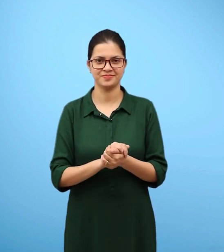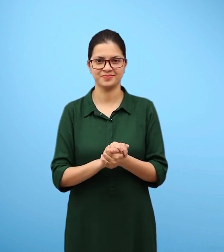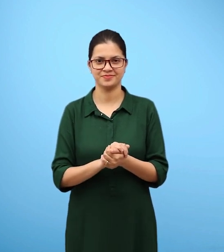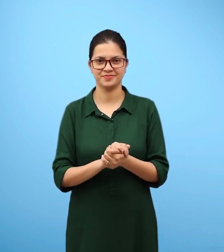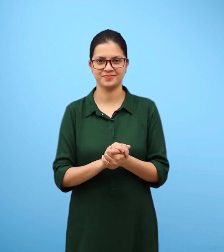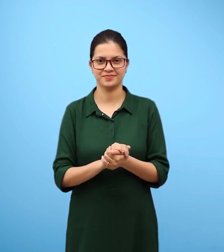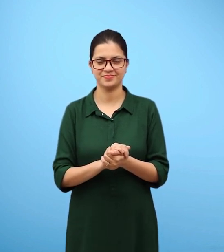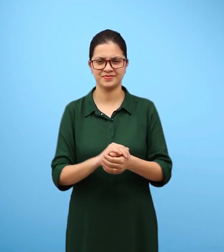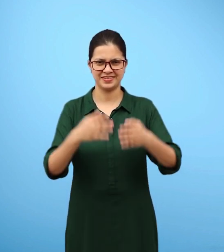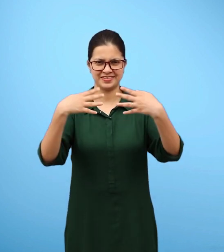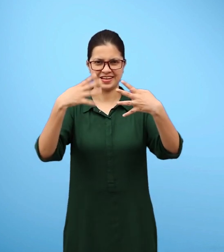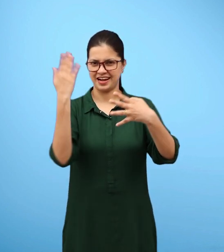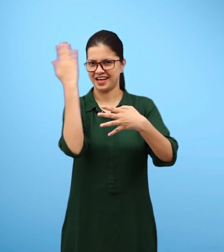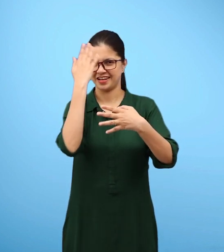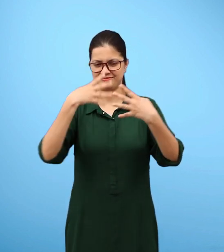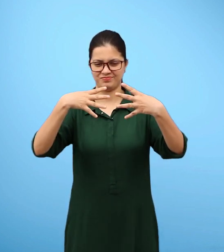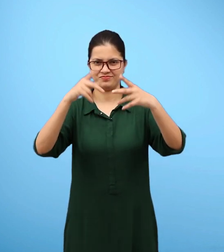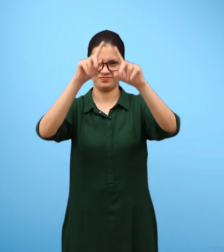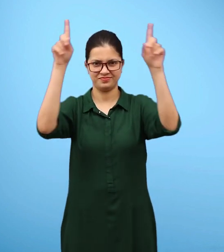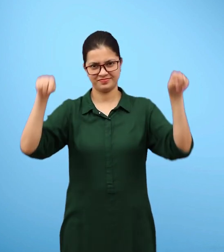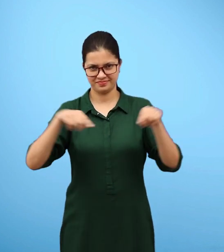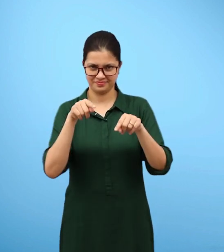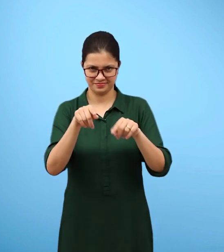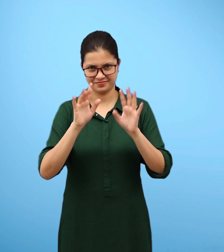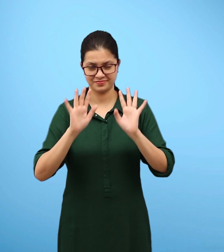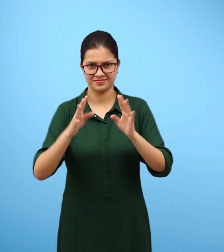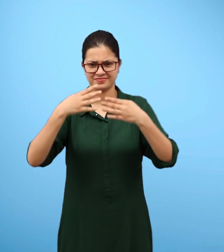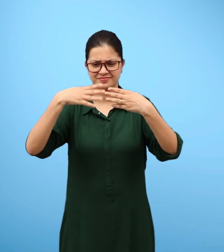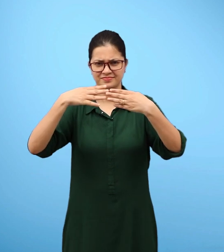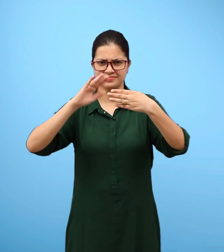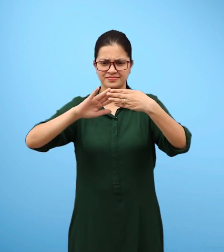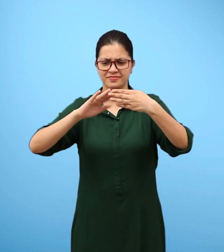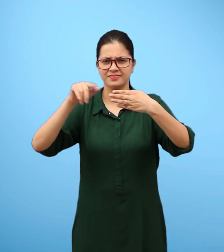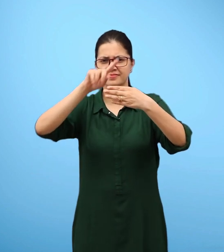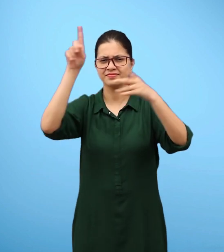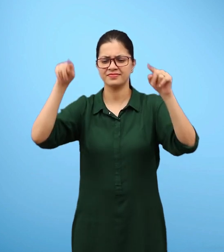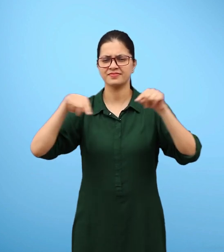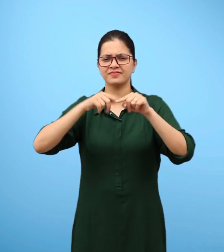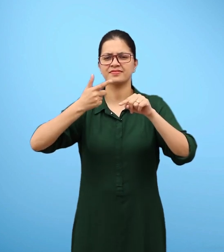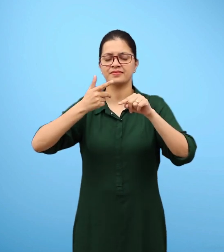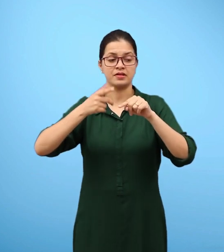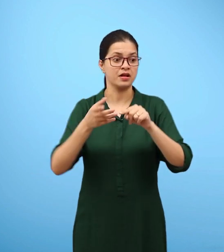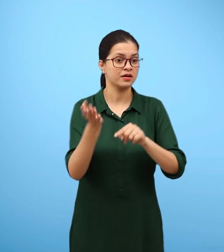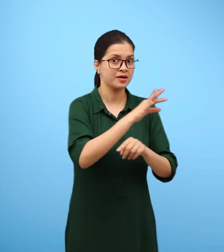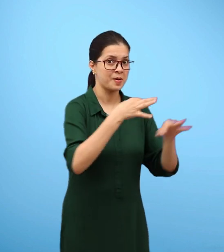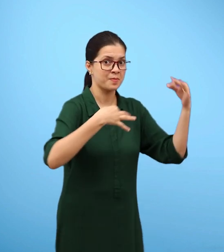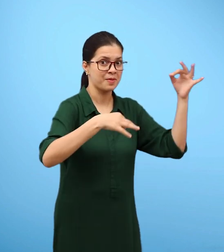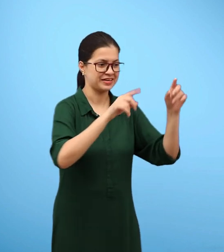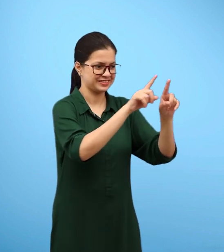1. On a clear glass window facing towards an open area, fix a small rectangular strip of